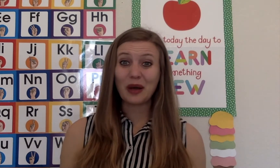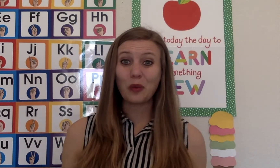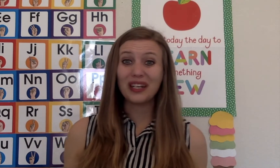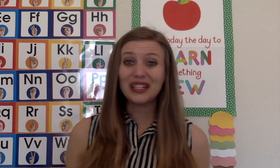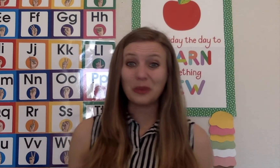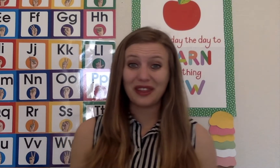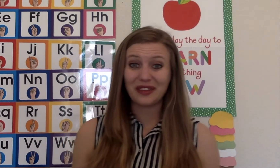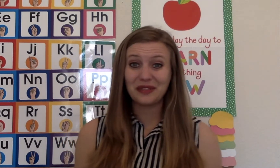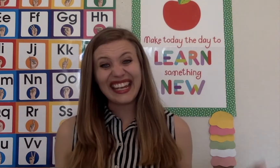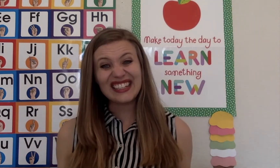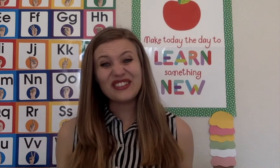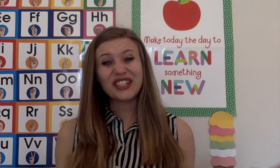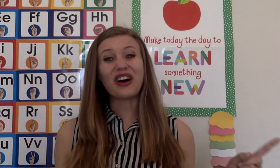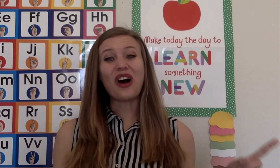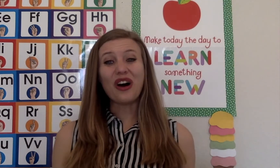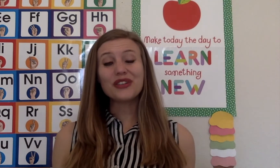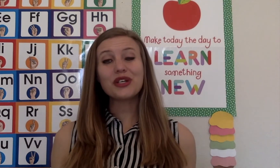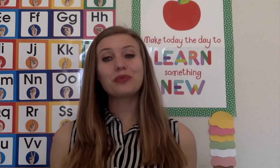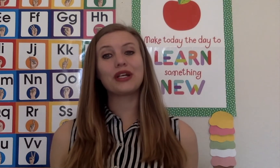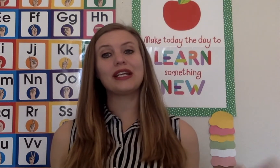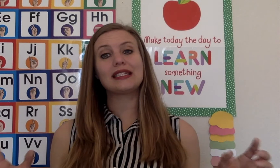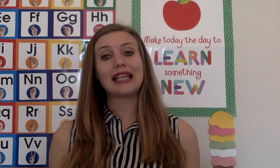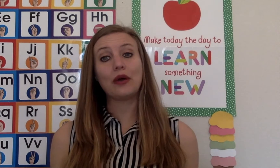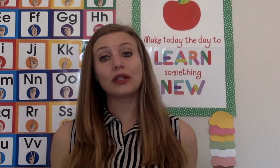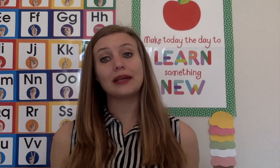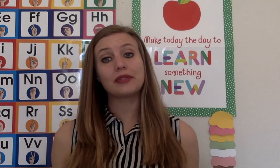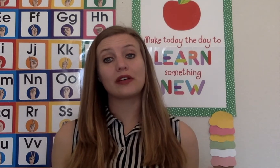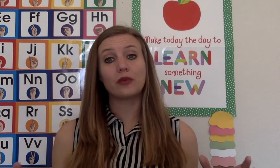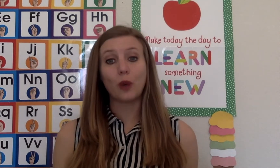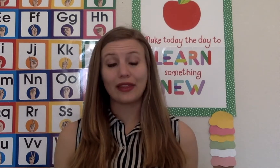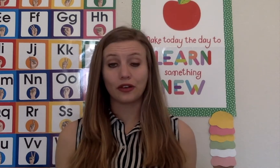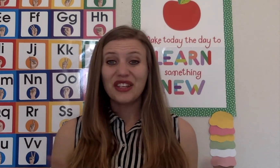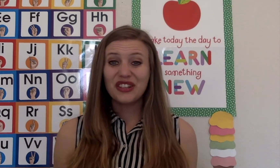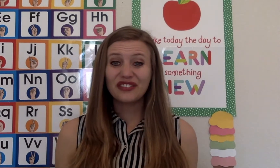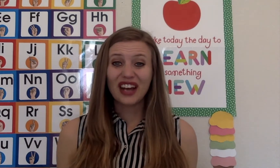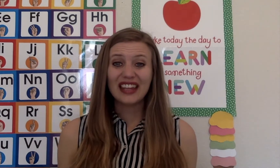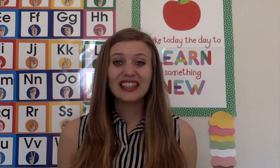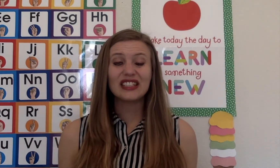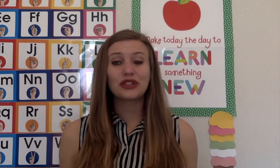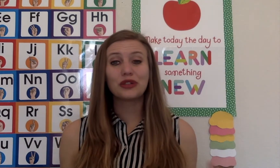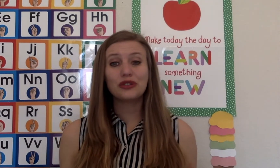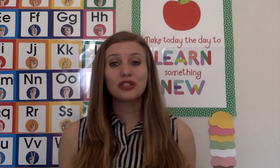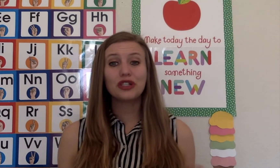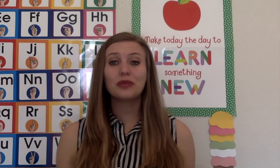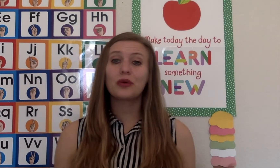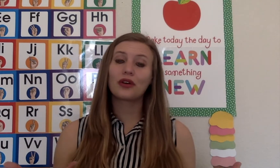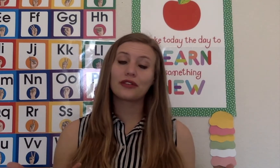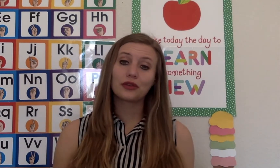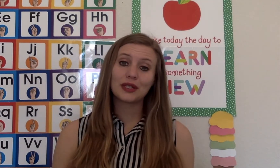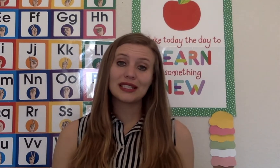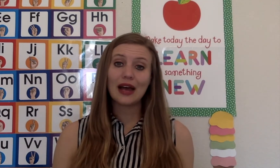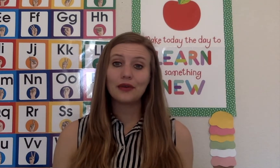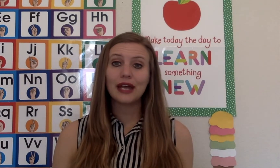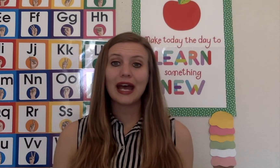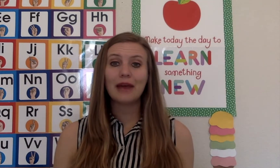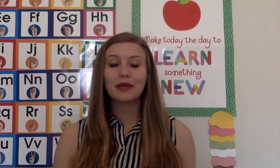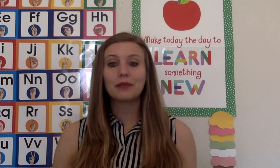windy weather. And you could also bring in sound clips of weather. You could find these through YouTube or through a sound app but